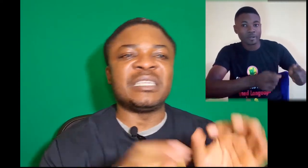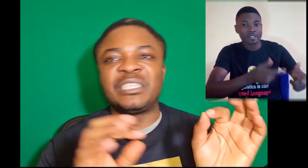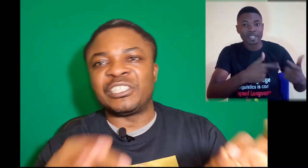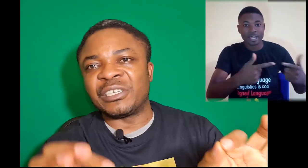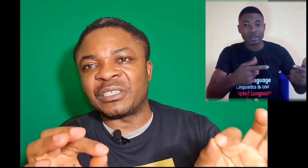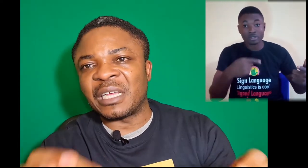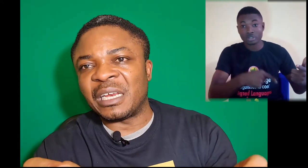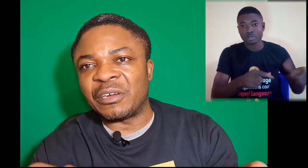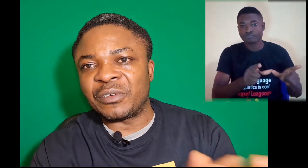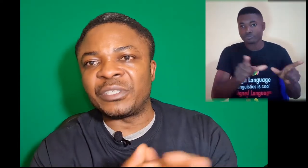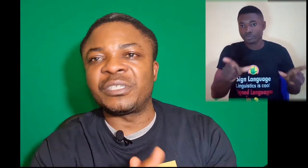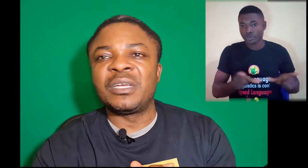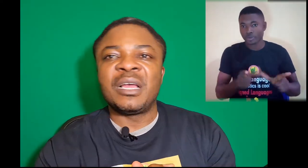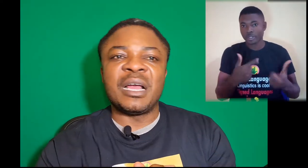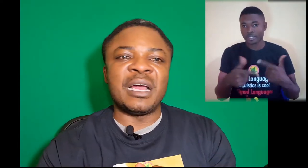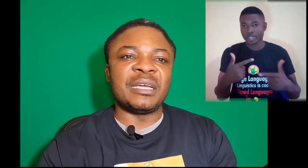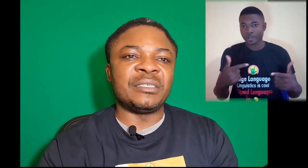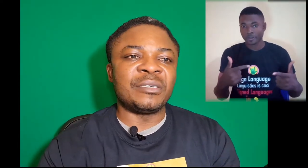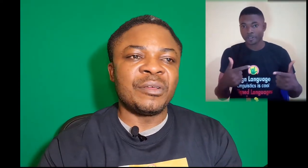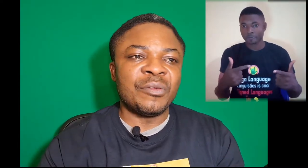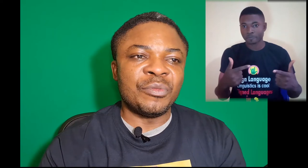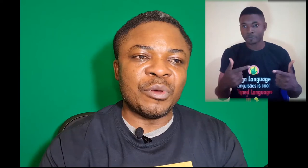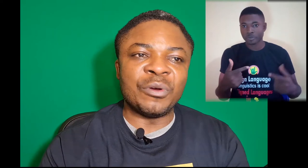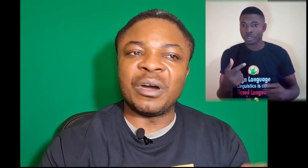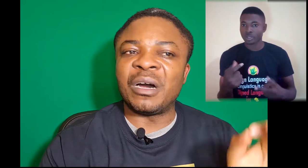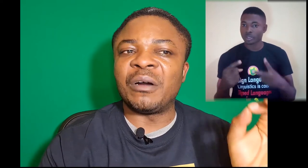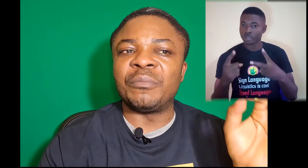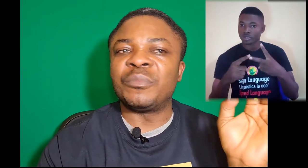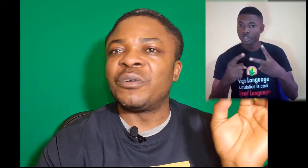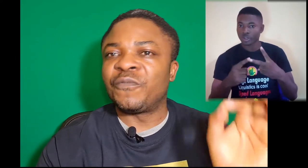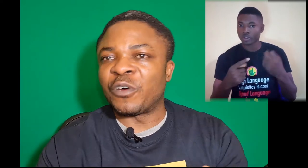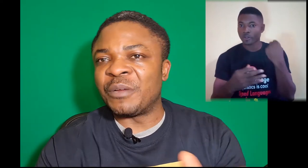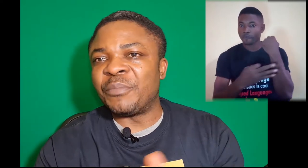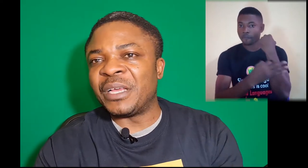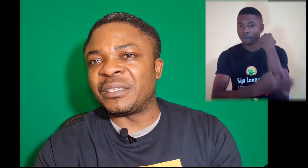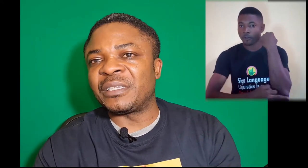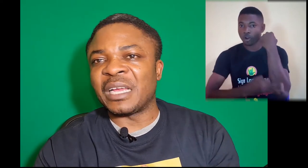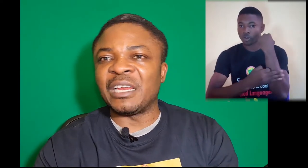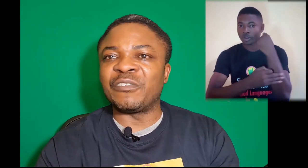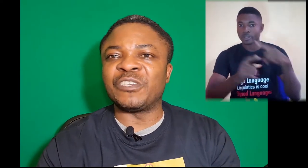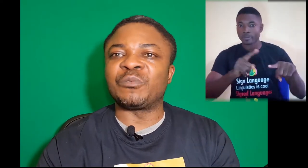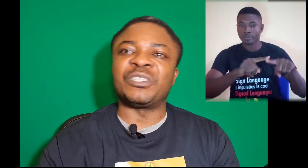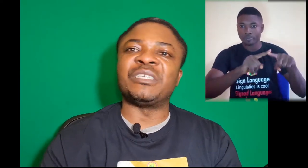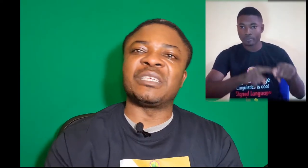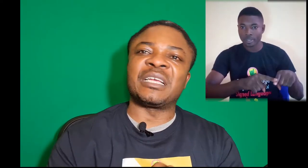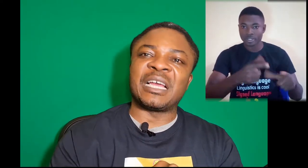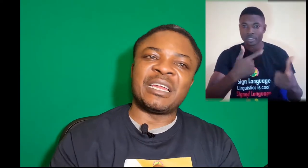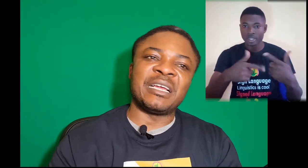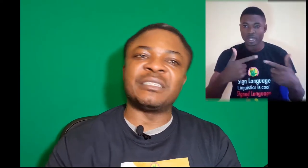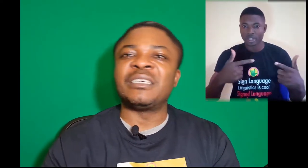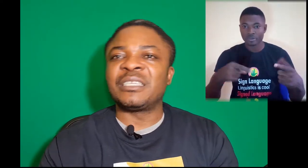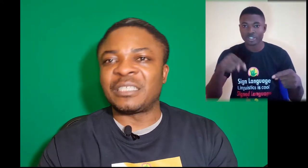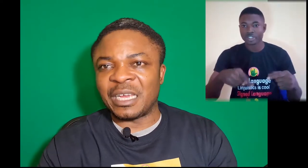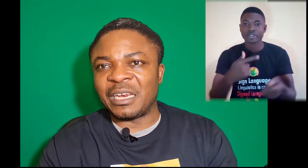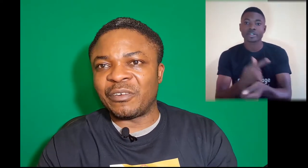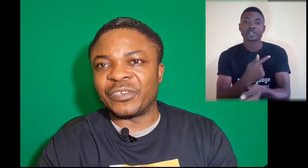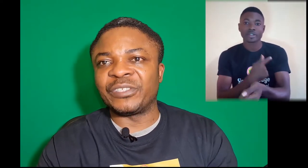indigenous sign language, and the foreign-based sign language, which is the Ghanaian sign language.